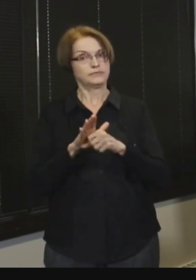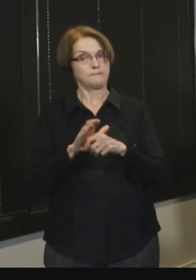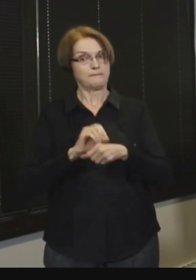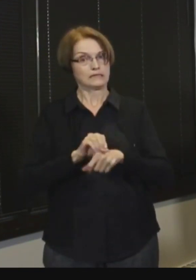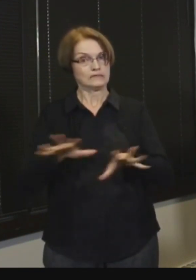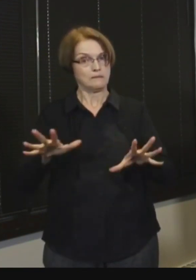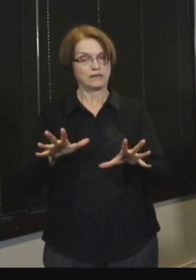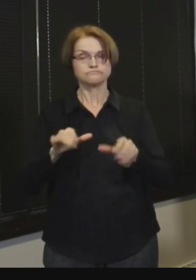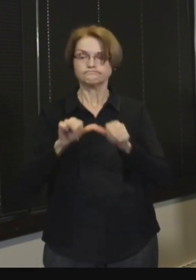let anybody tell you otherwise.